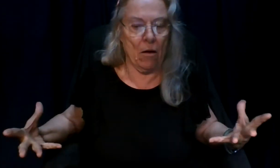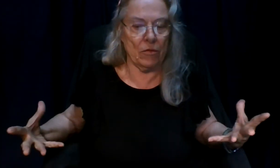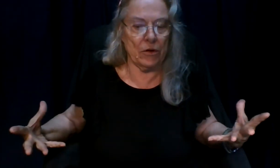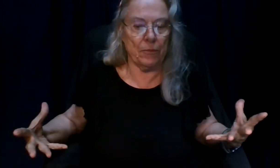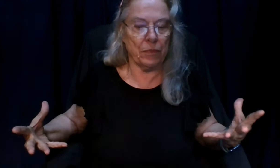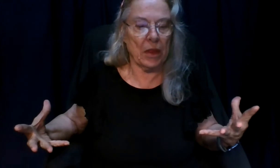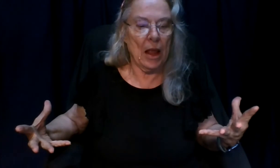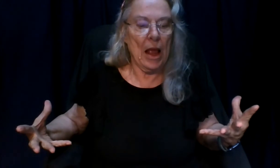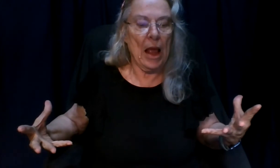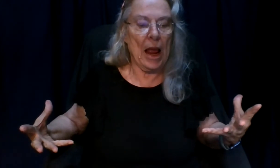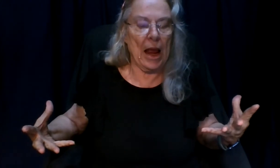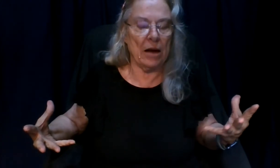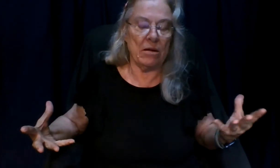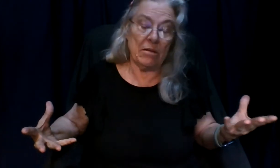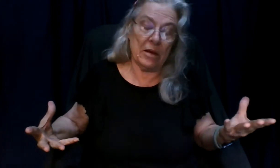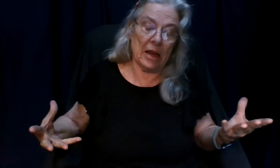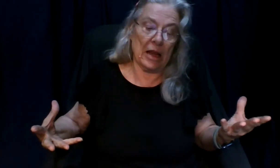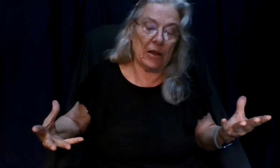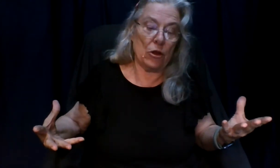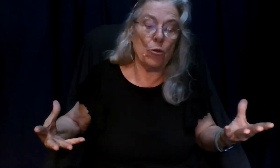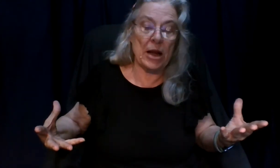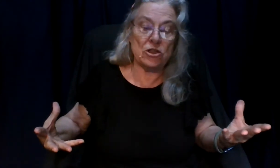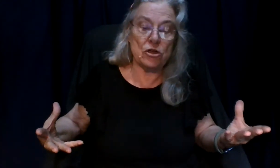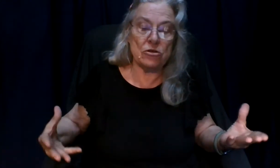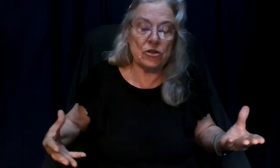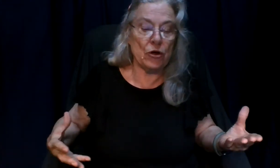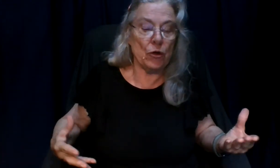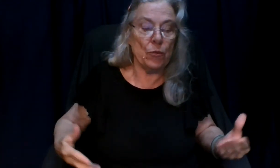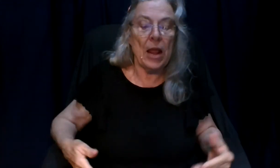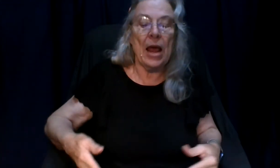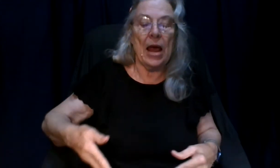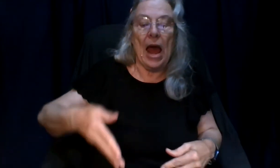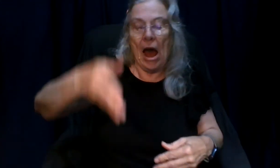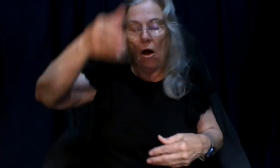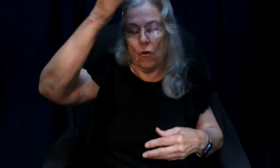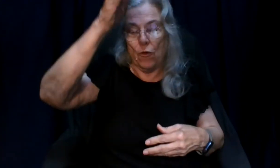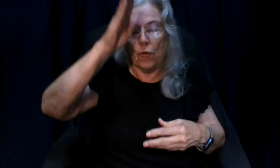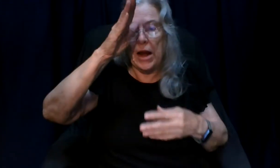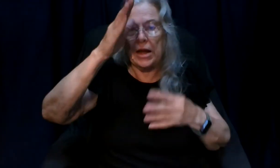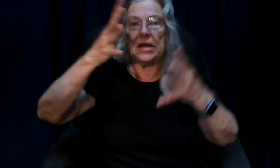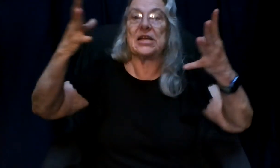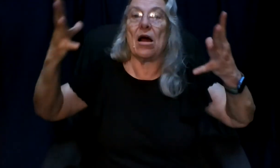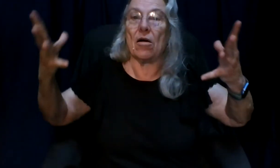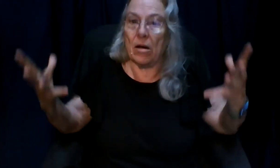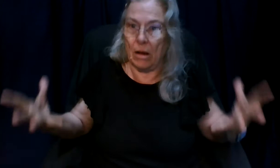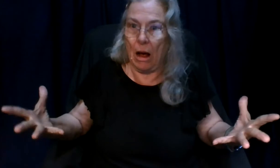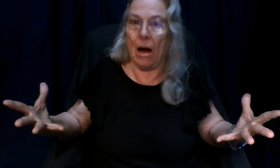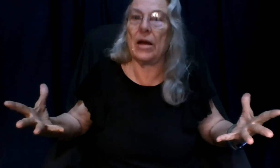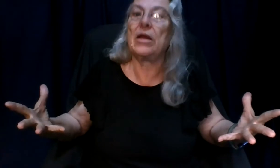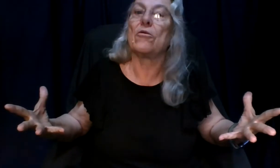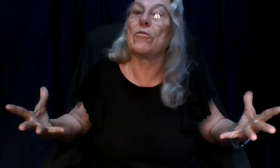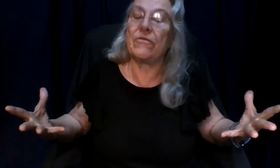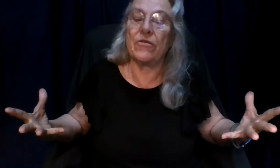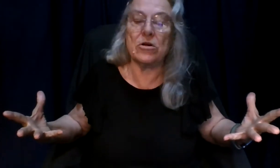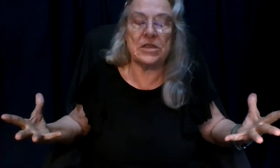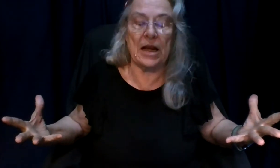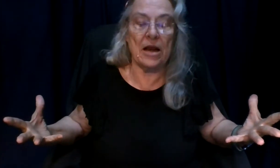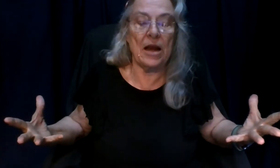and you may choose to do how great is our god reversing it and